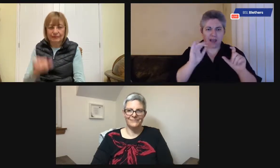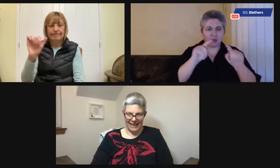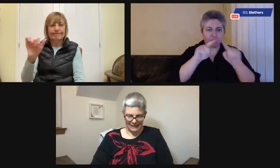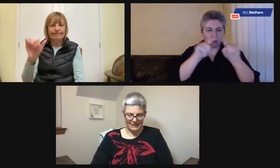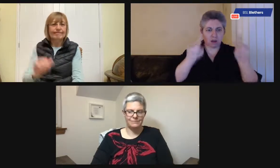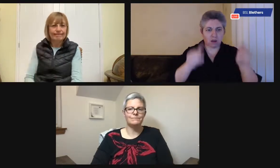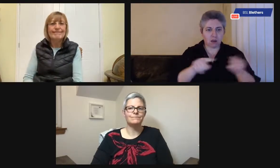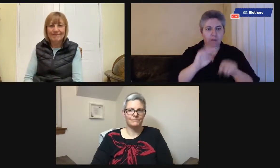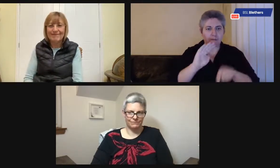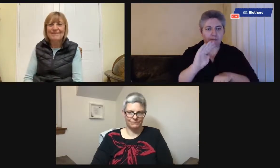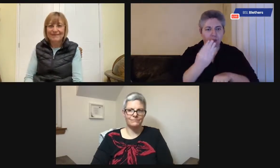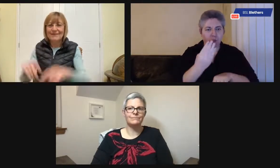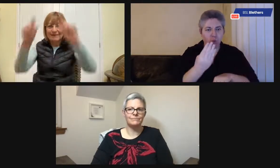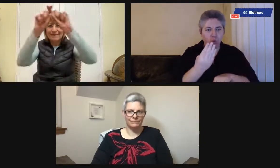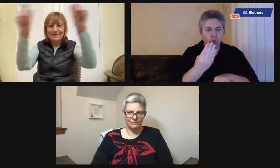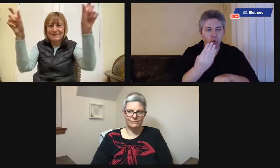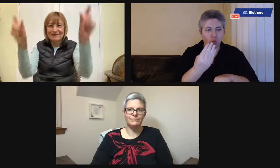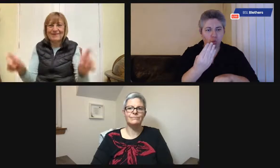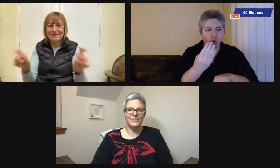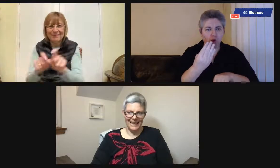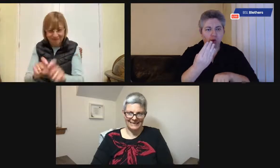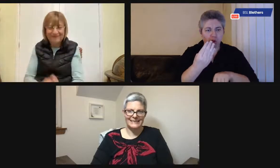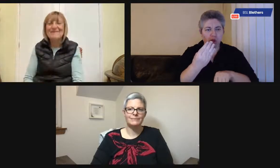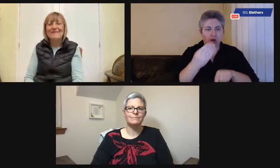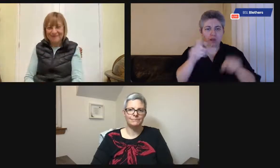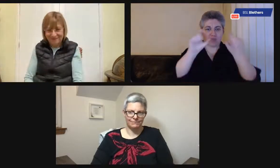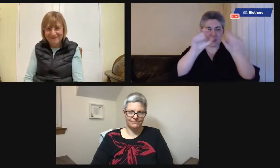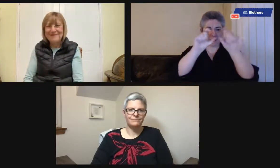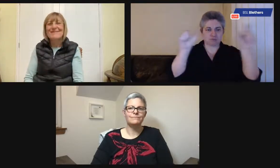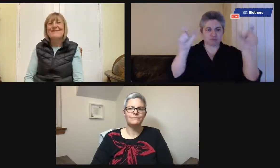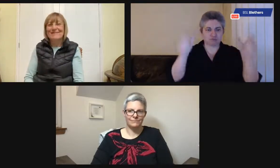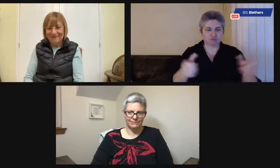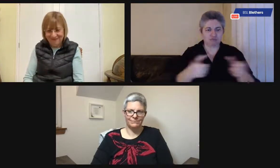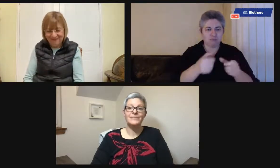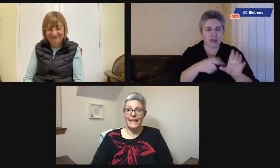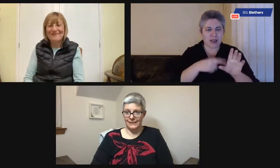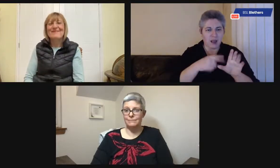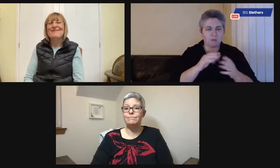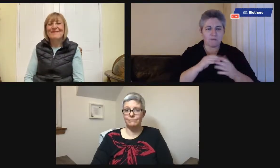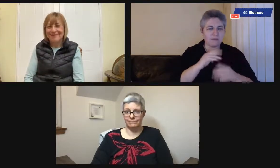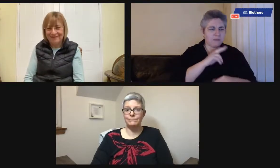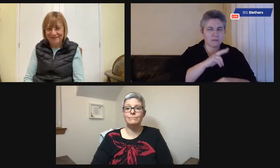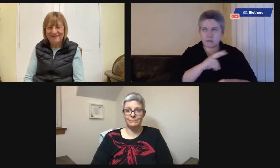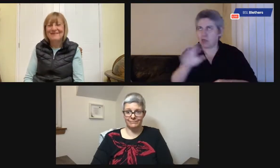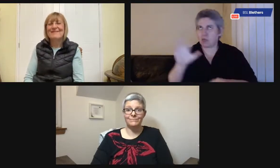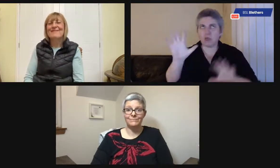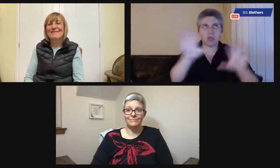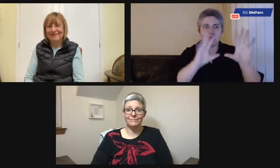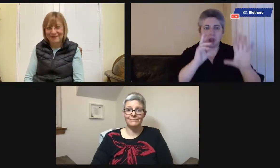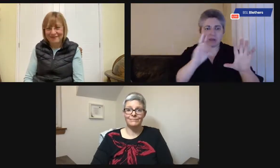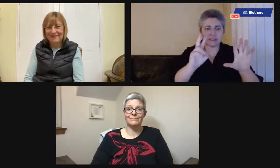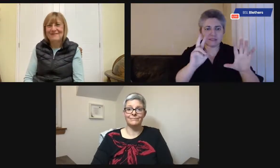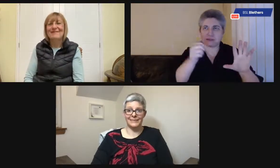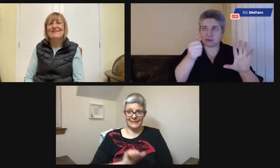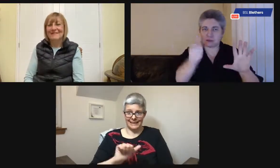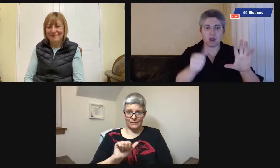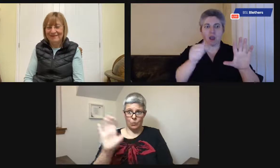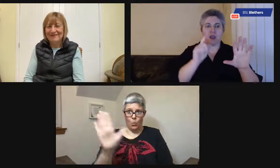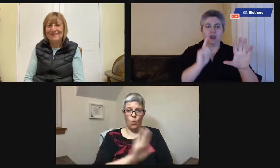Is it useful to have those switch plates in different colors? Yeah, or put a border on them? Okay, like a yellow border or something. So if